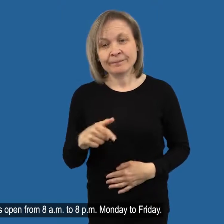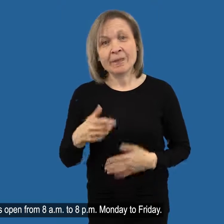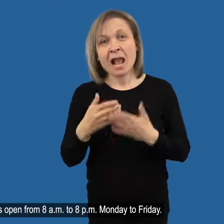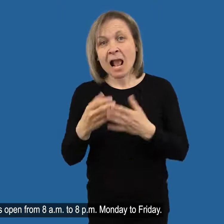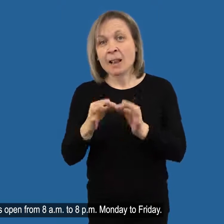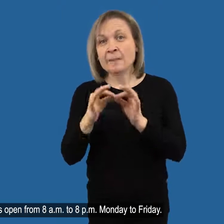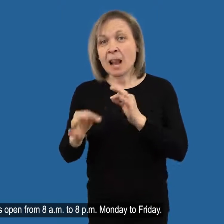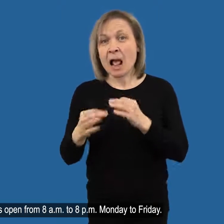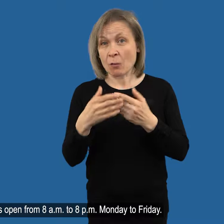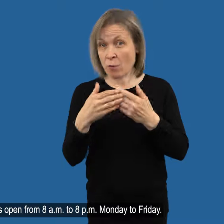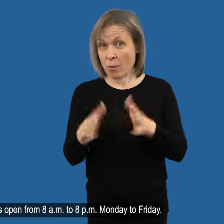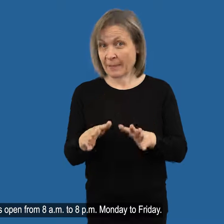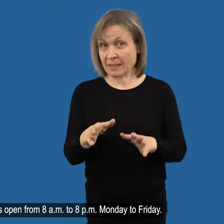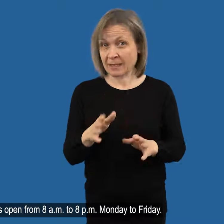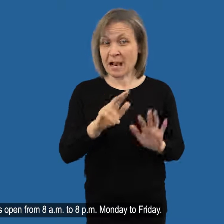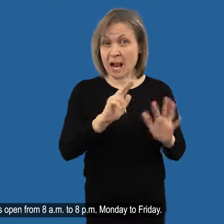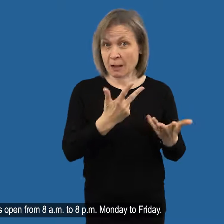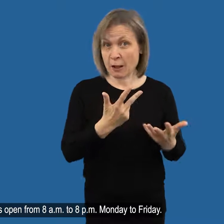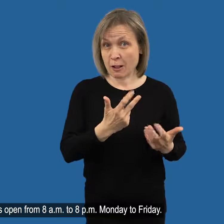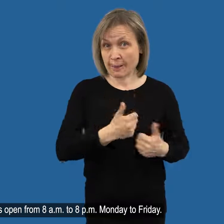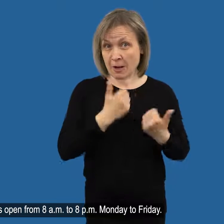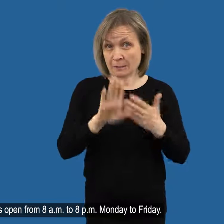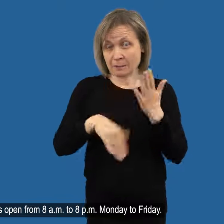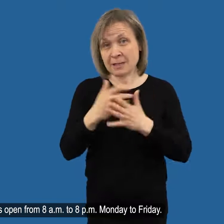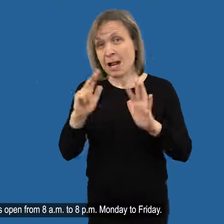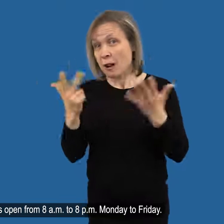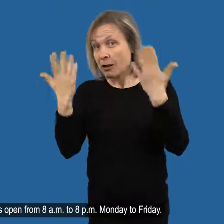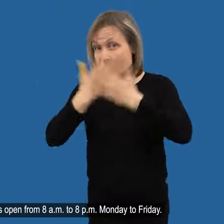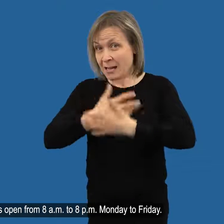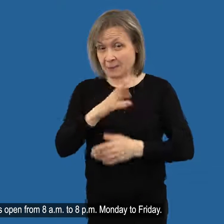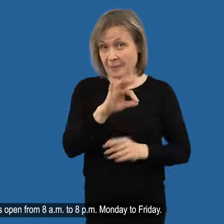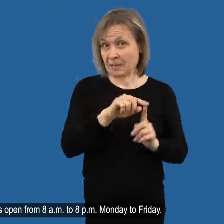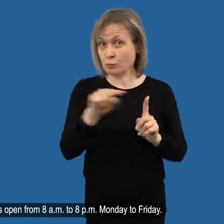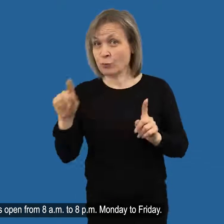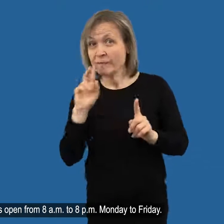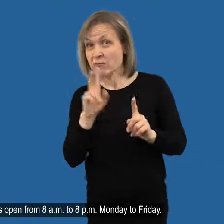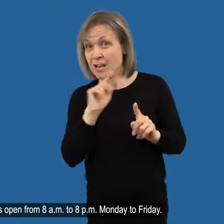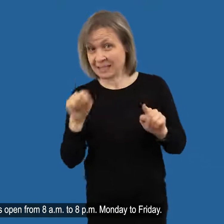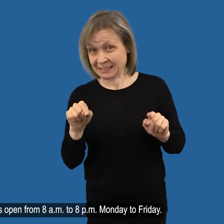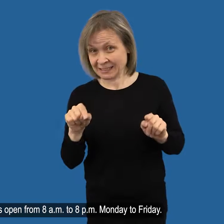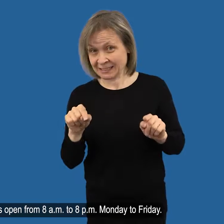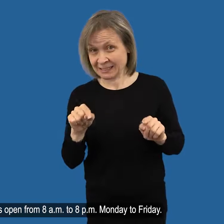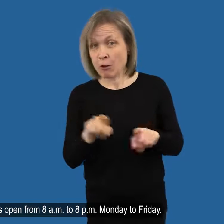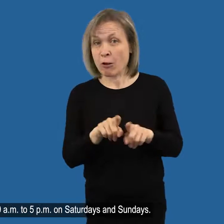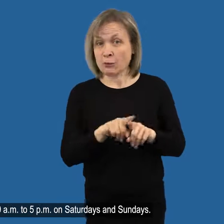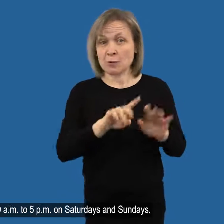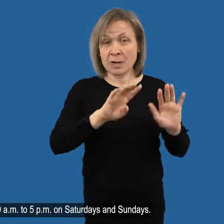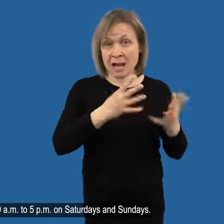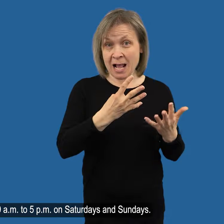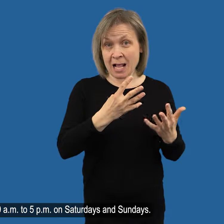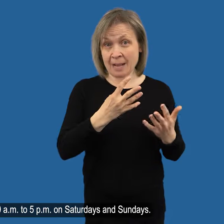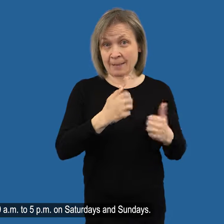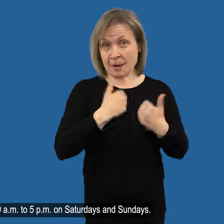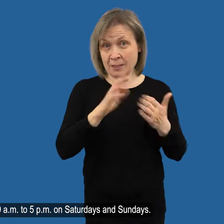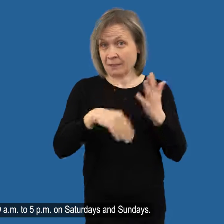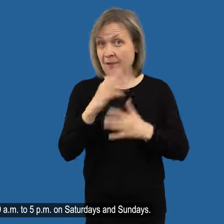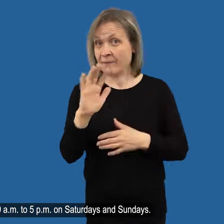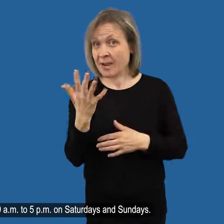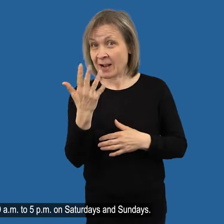The helpline is open from 8am to 8pm Monday to Friday And from from 9am to 5pm on Saturdays and